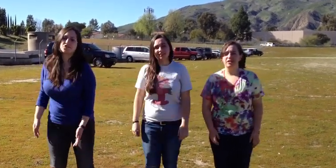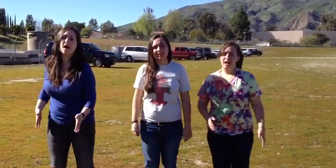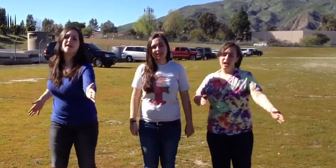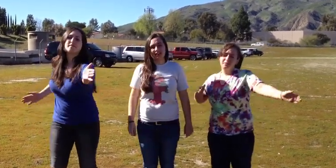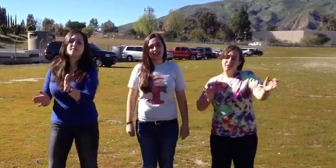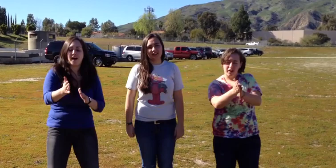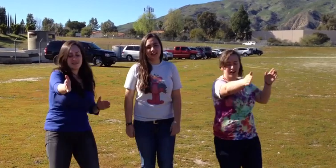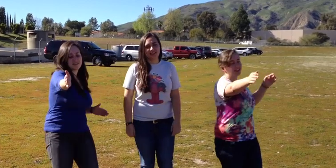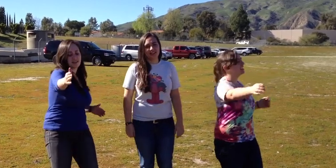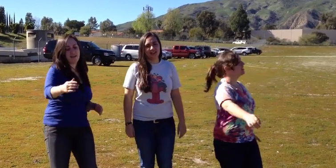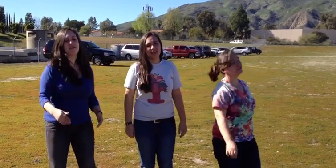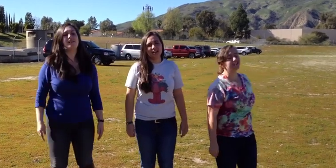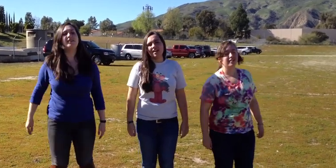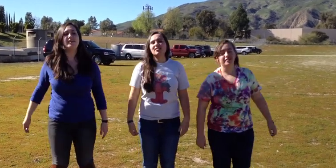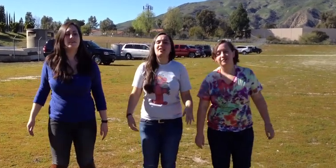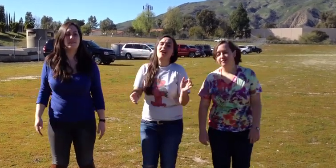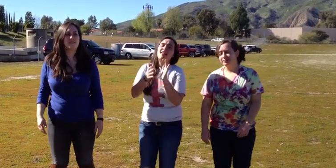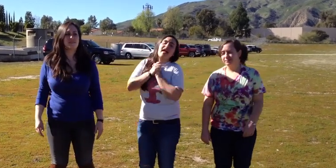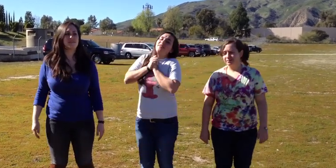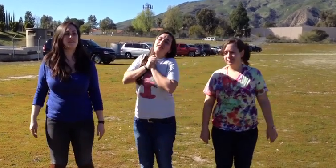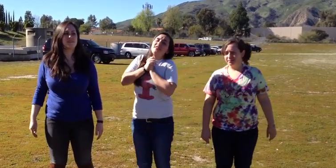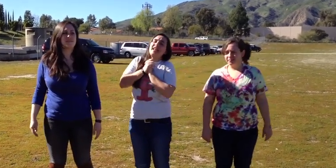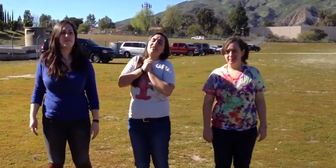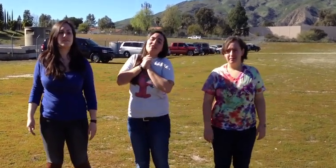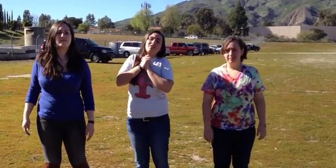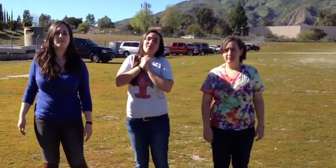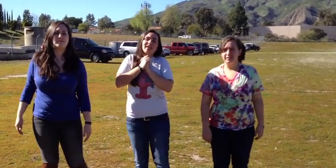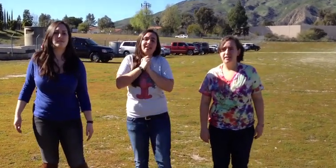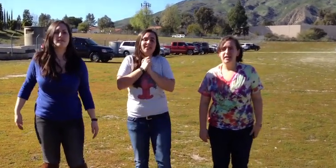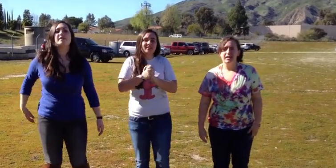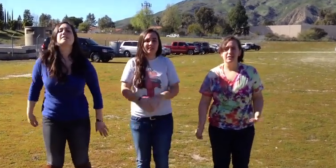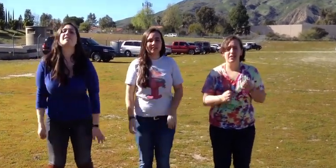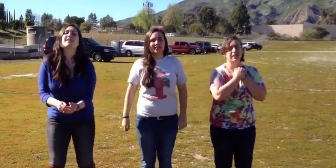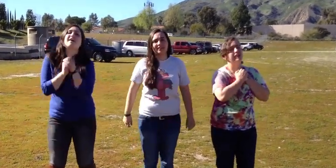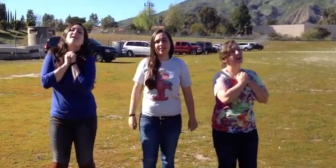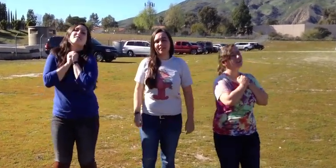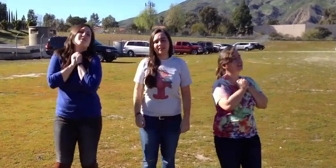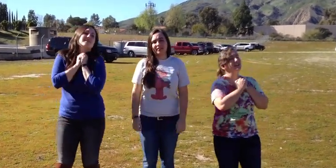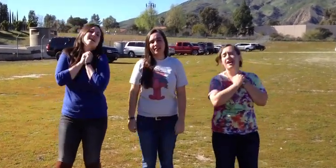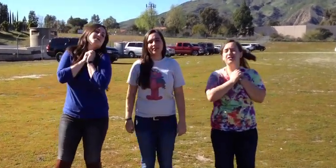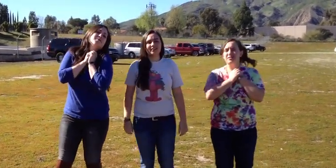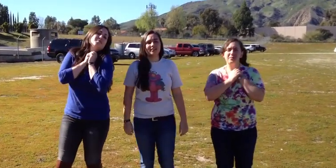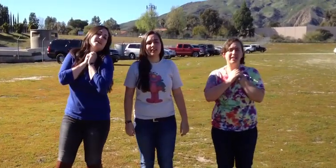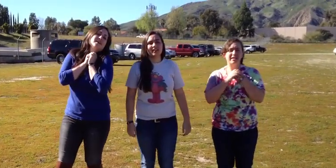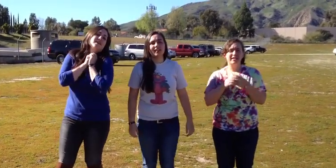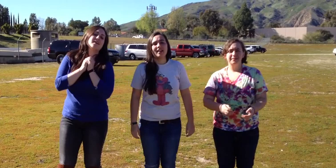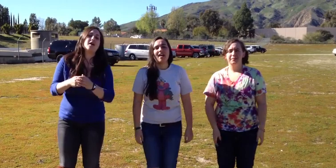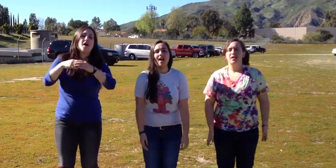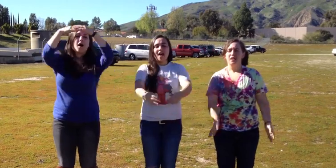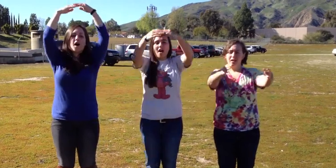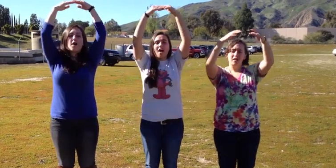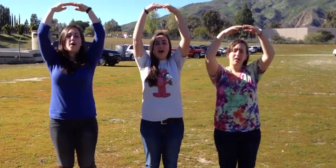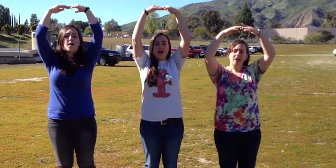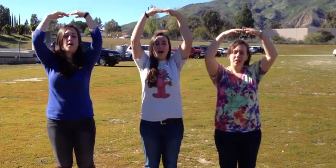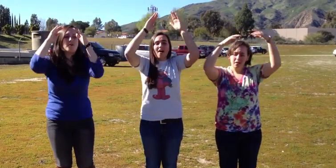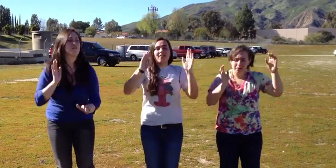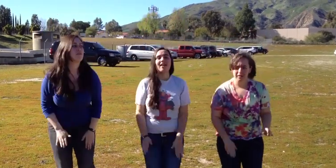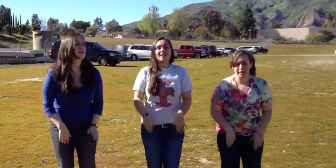tribes fought together So their love could never be So their love could never be Oh, running